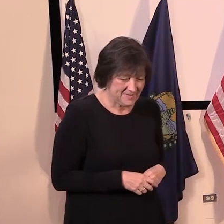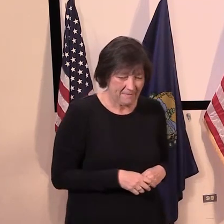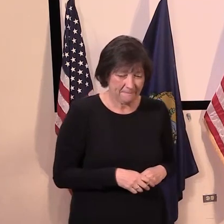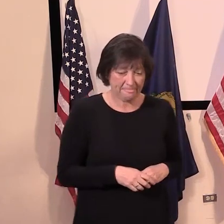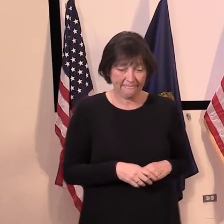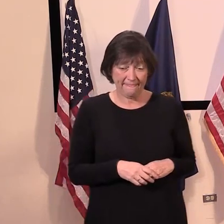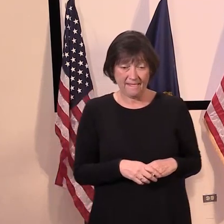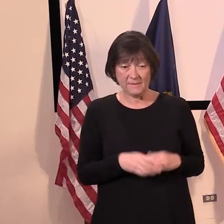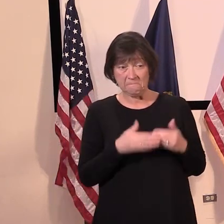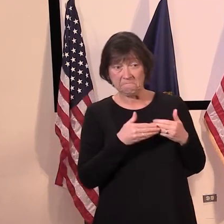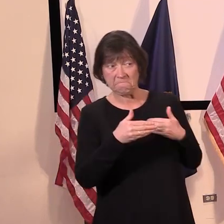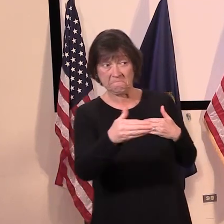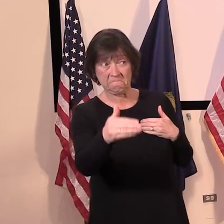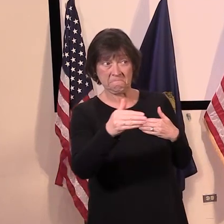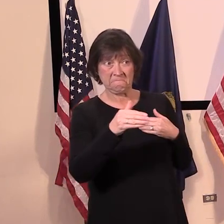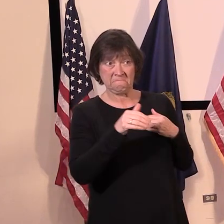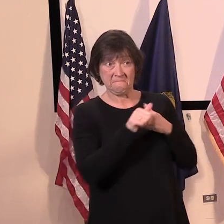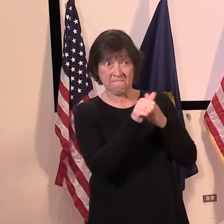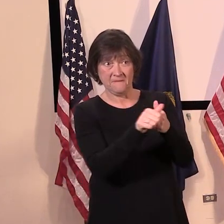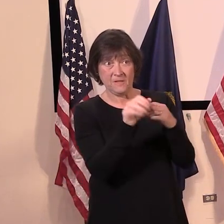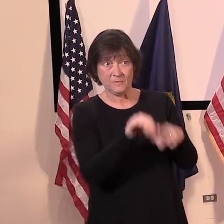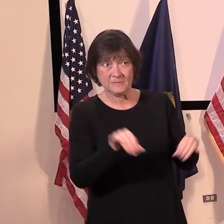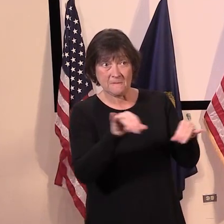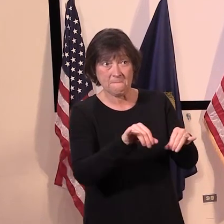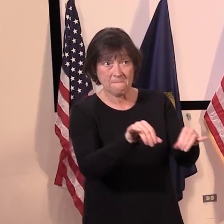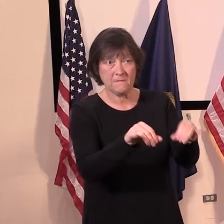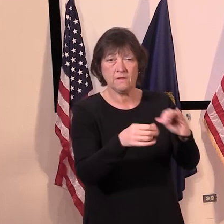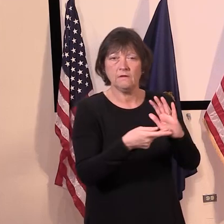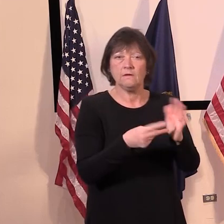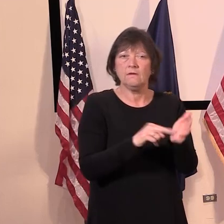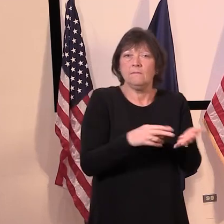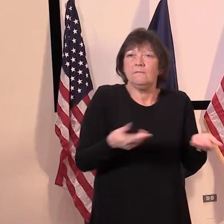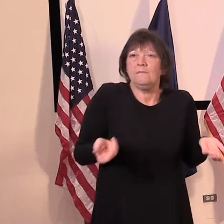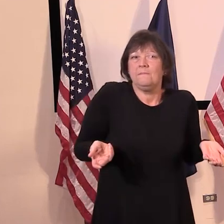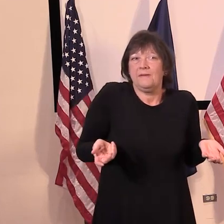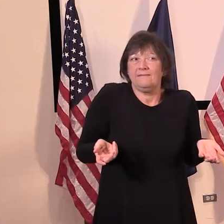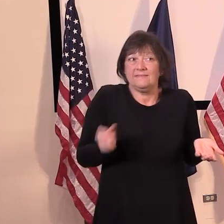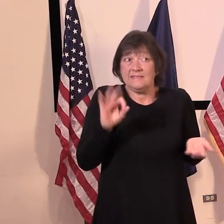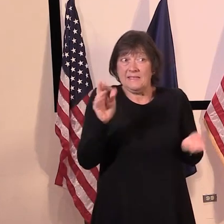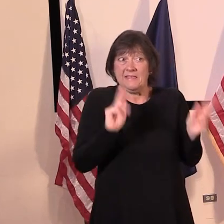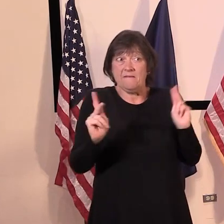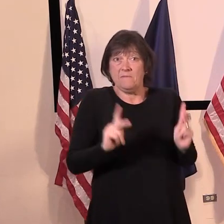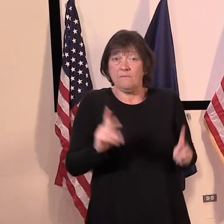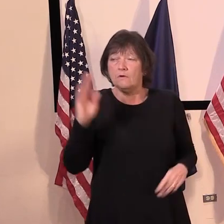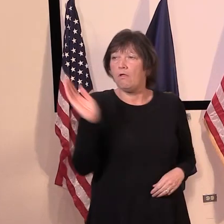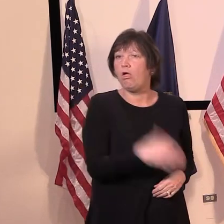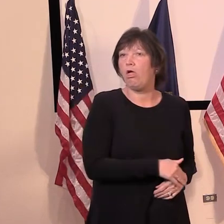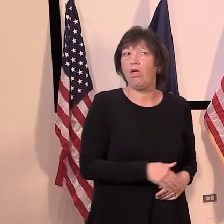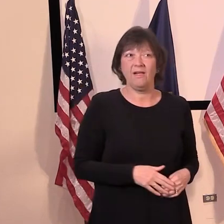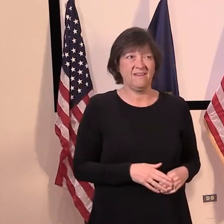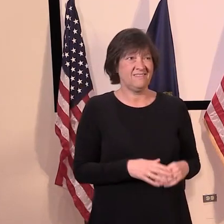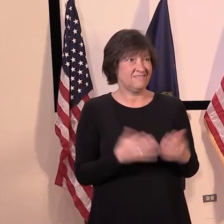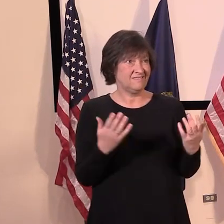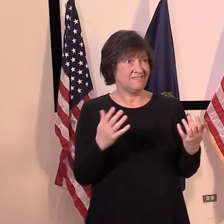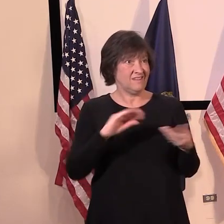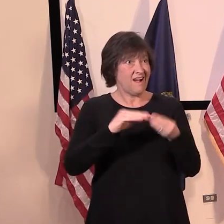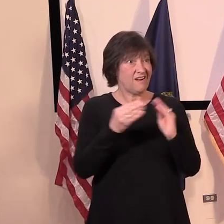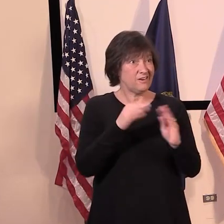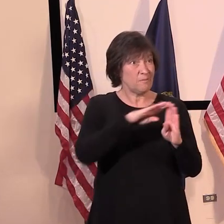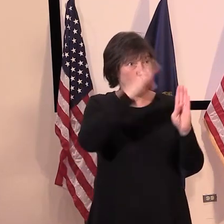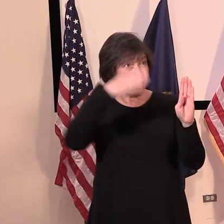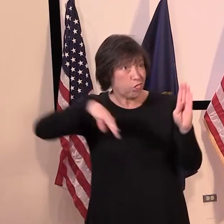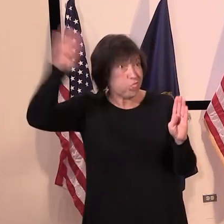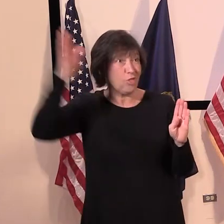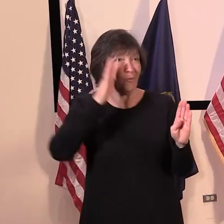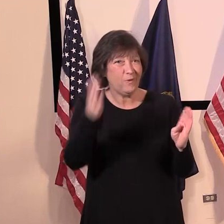measures forward is that they're only as successful as people who have a willingness to do it and follow direction in